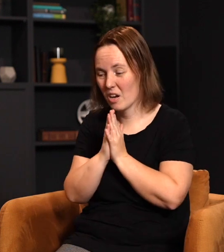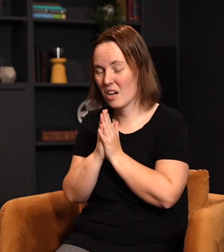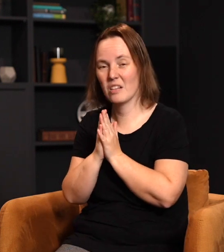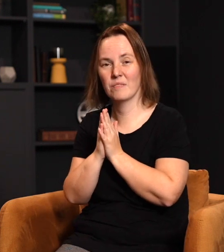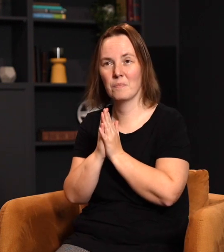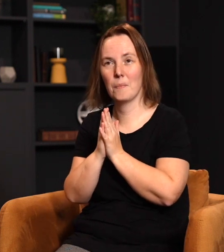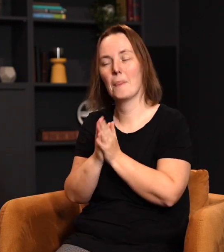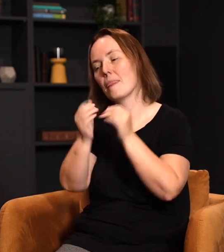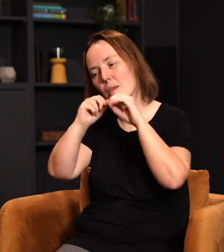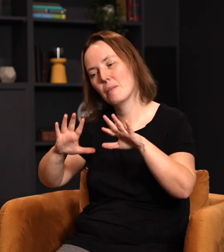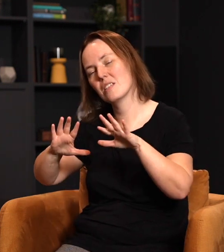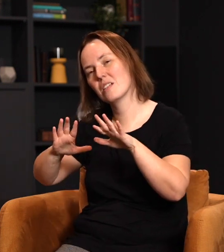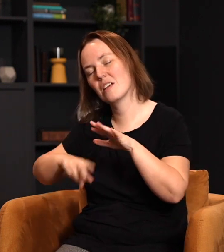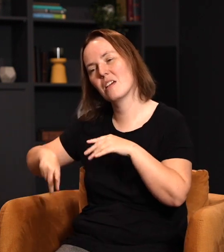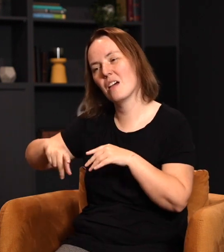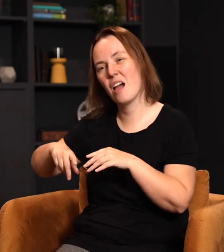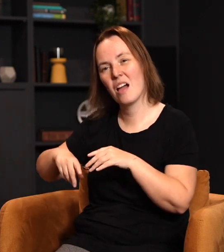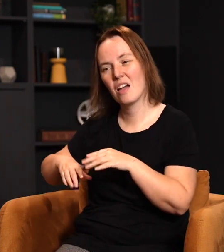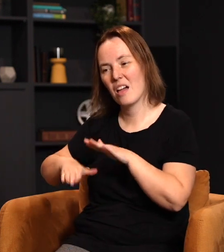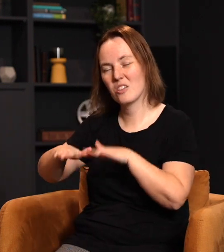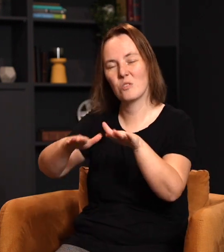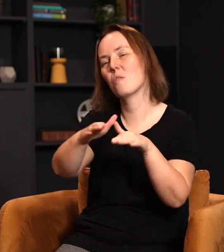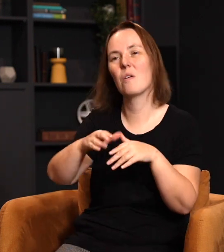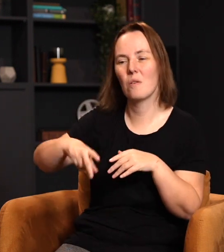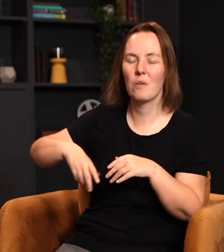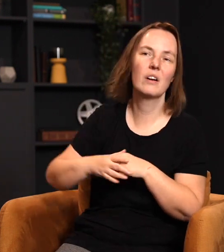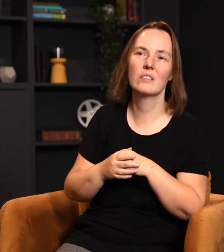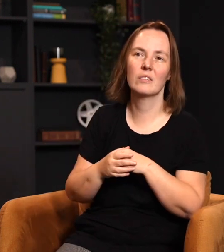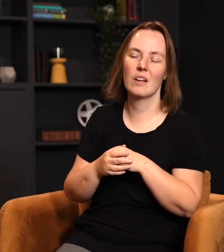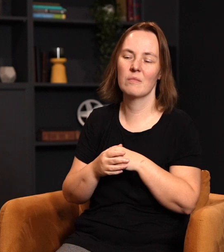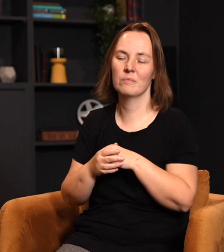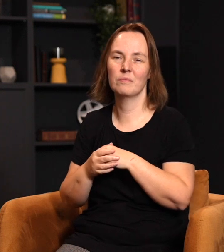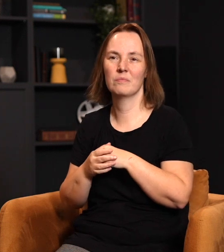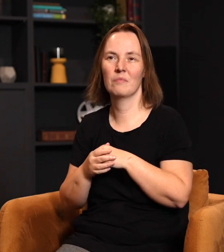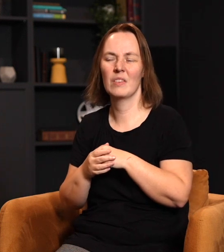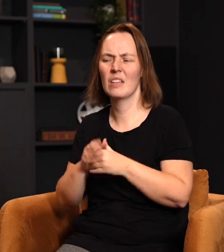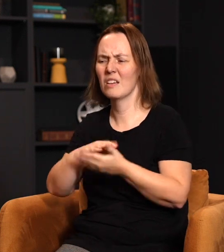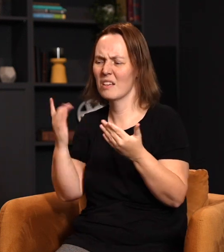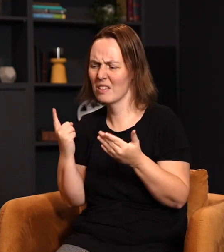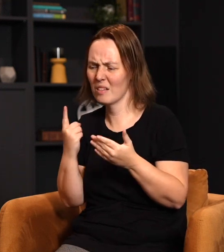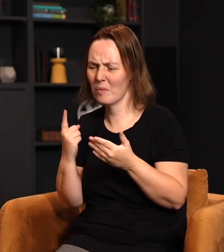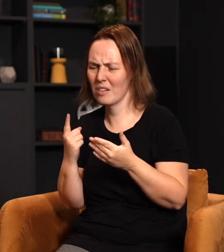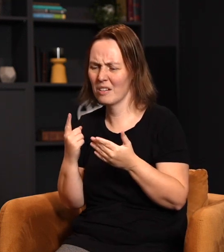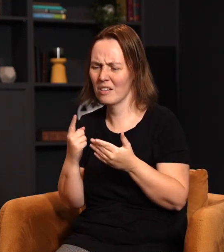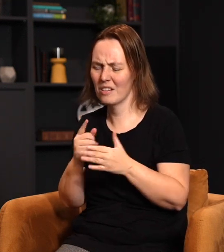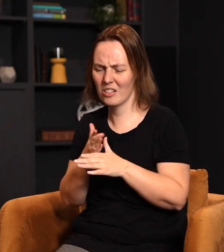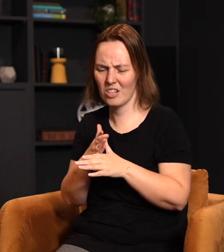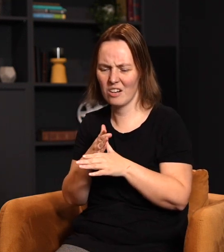general, generic kind of blessing as you walk or just allow the Lord to maybe lay something in your heart. Somebody was sharing a little while ago how they began to do that and God